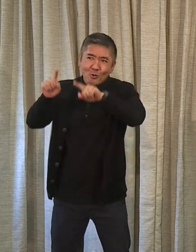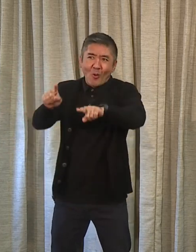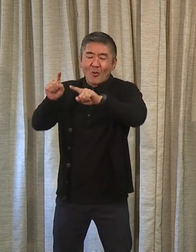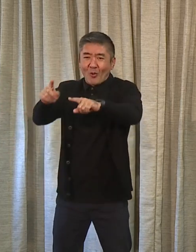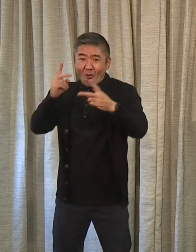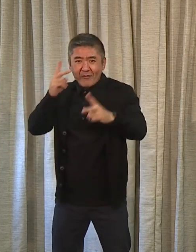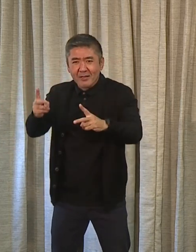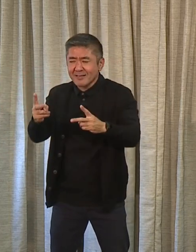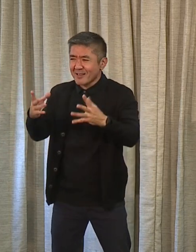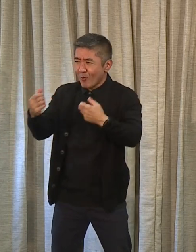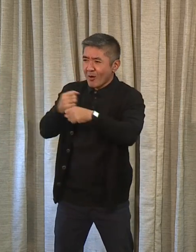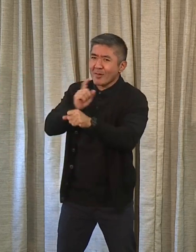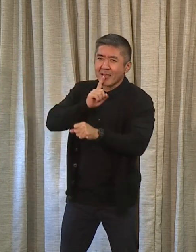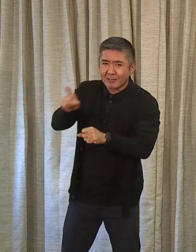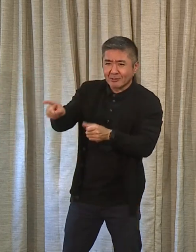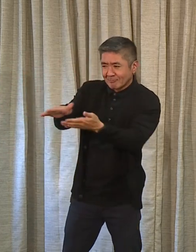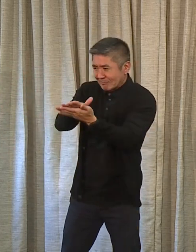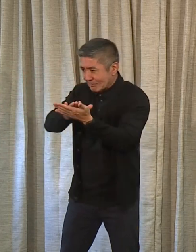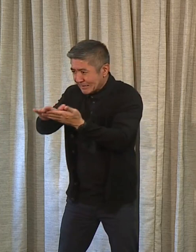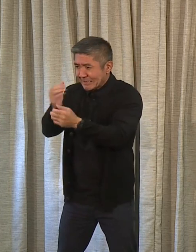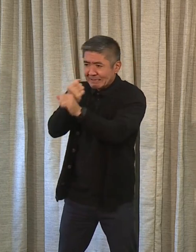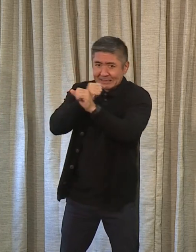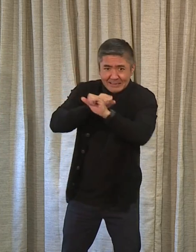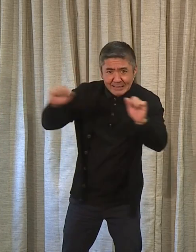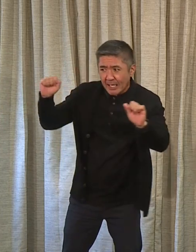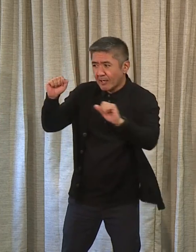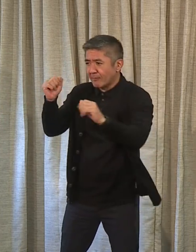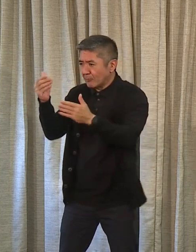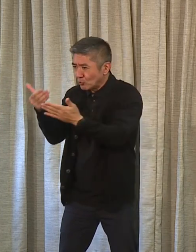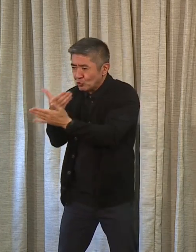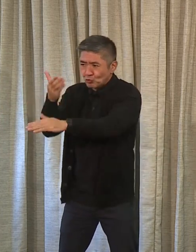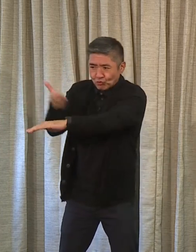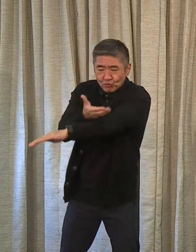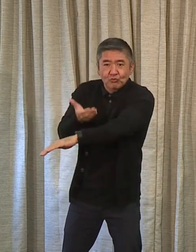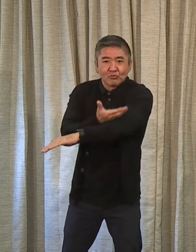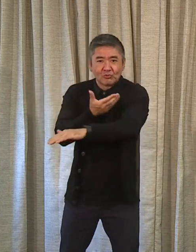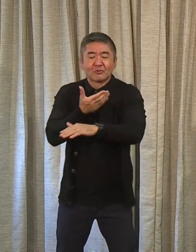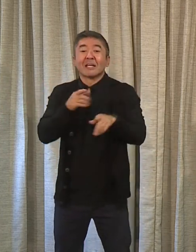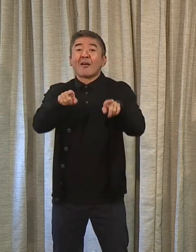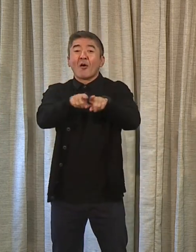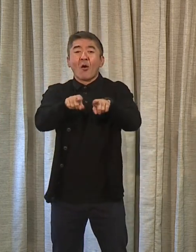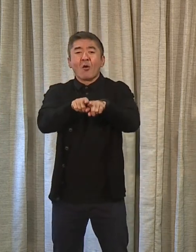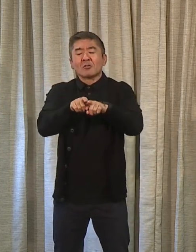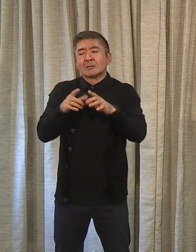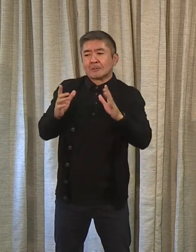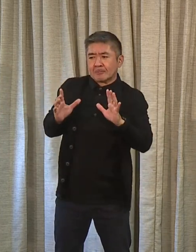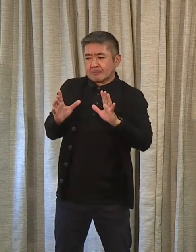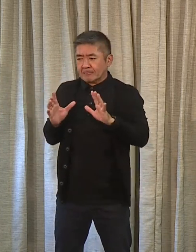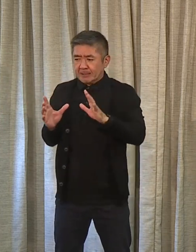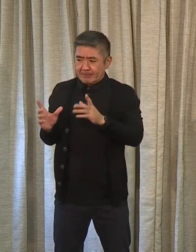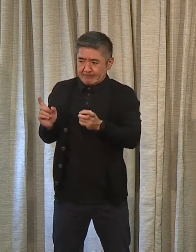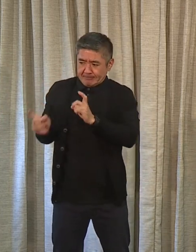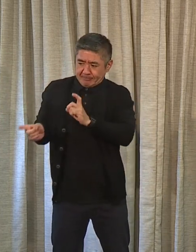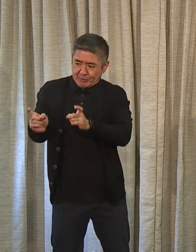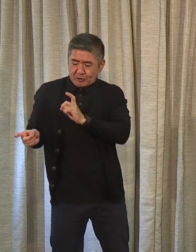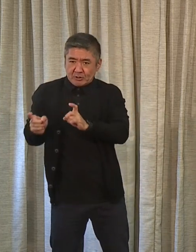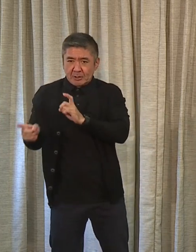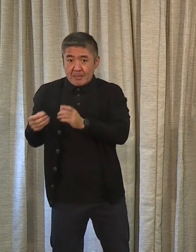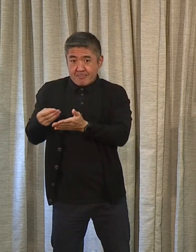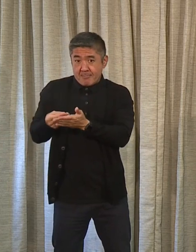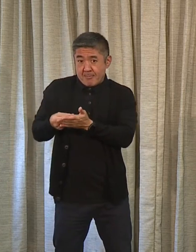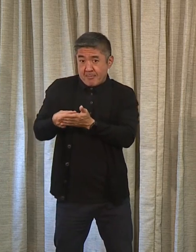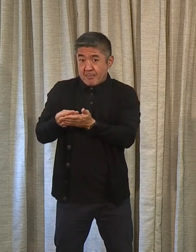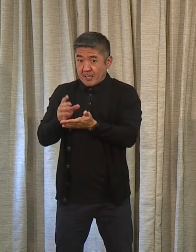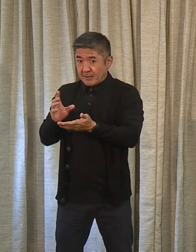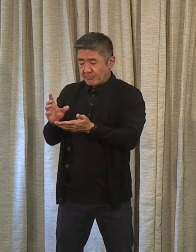sure that they're working well for you and that they're safe. In that same vein, we added some flexibility and capital improvement